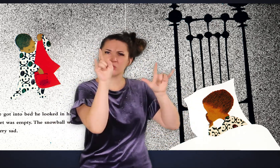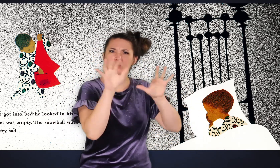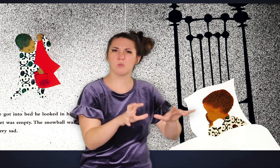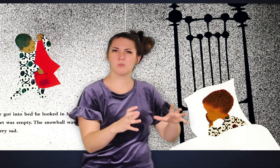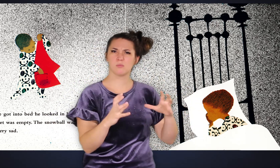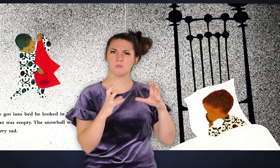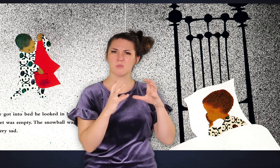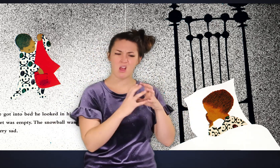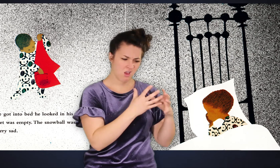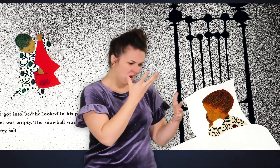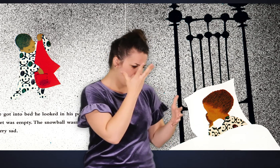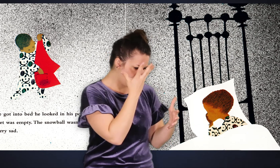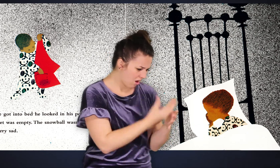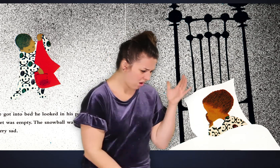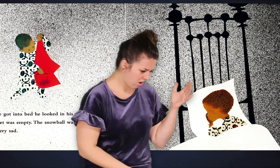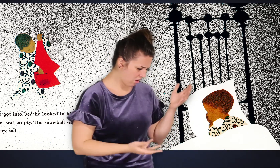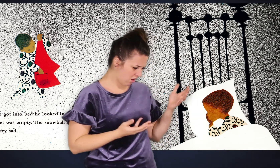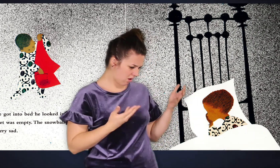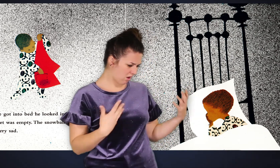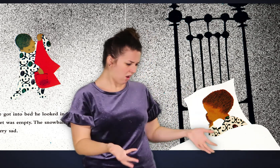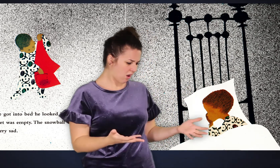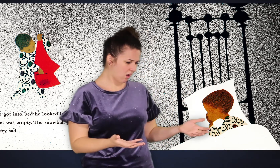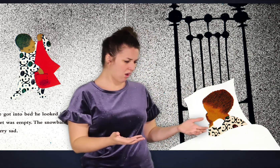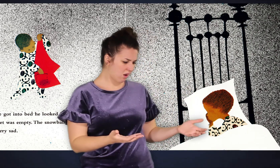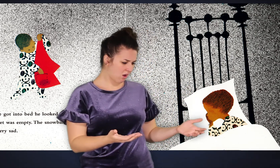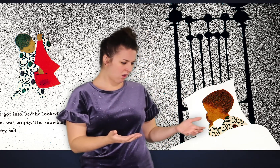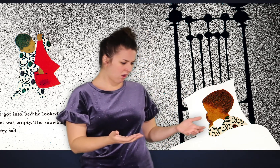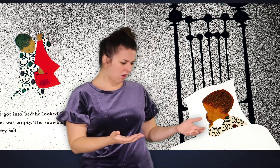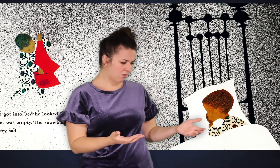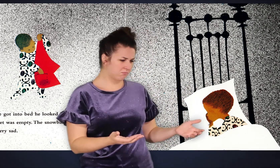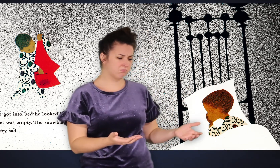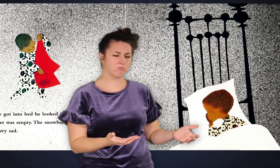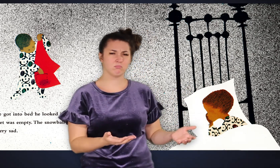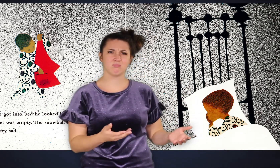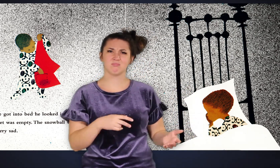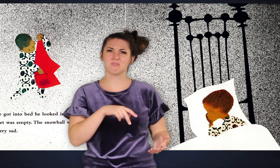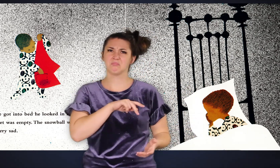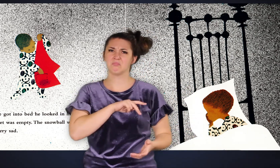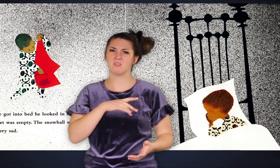snowball wasn't there. He felt very sad.